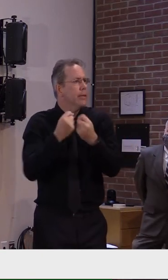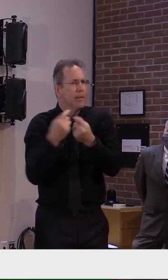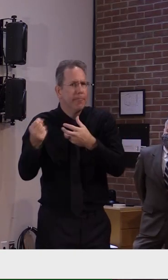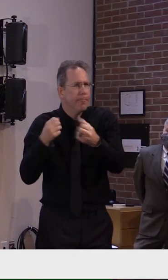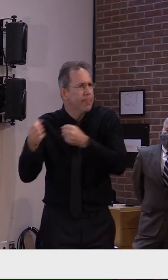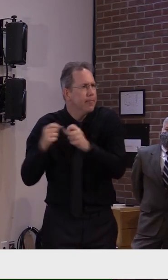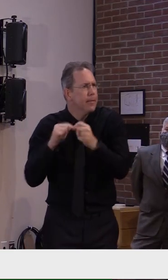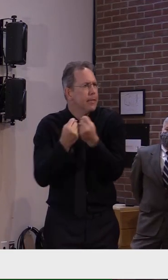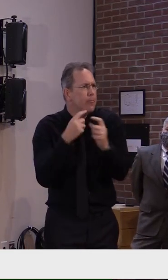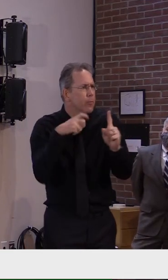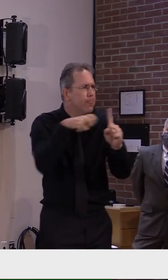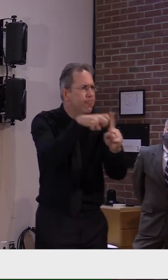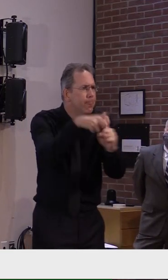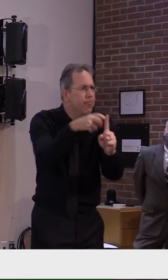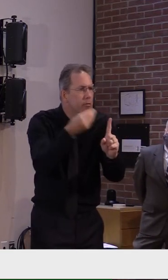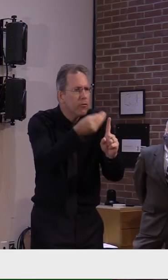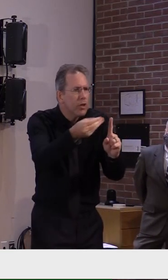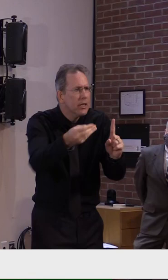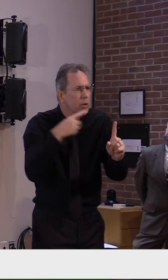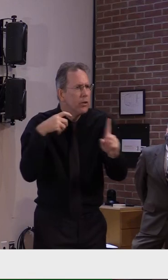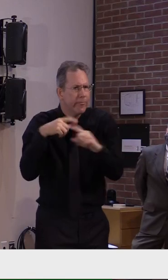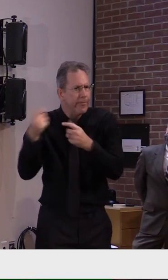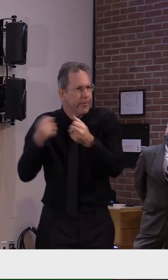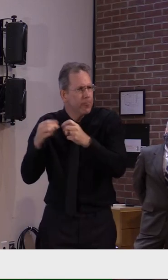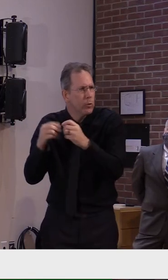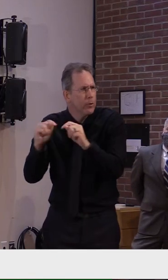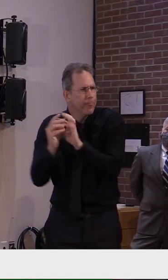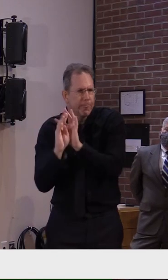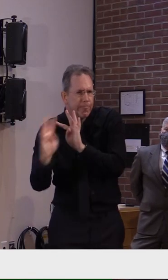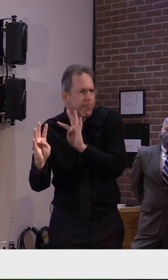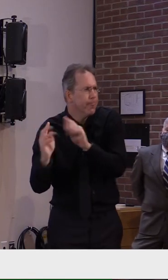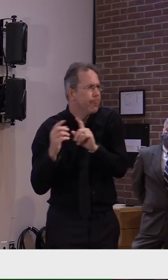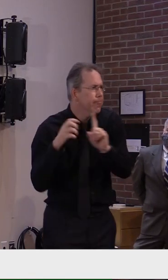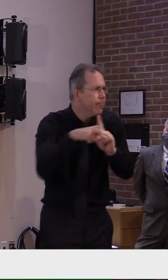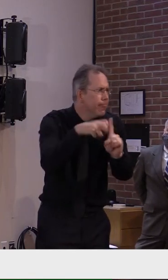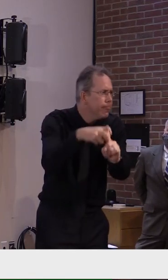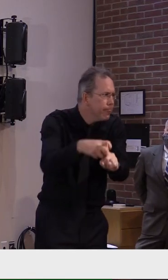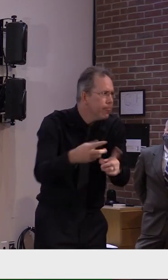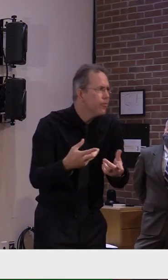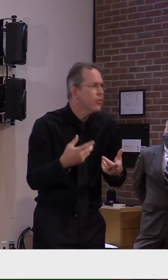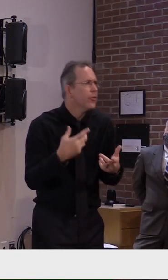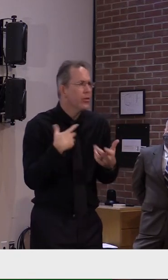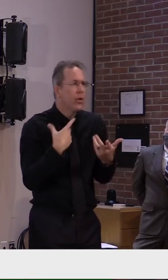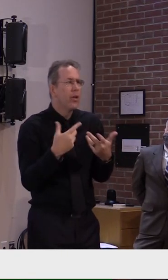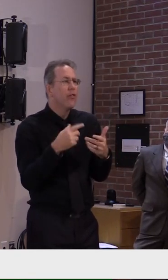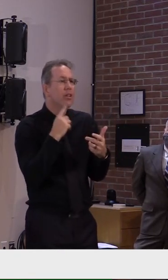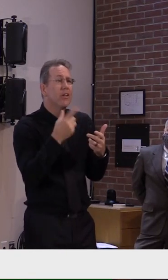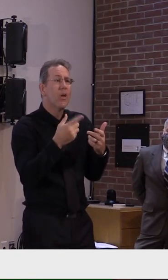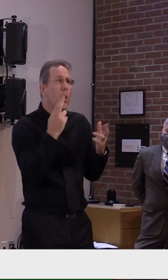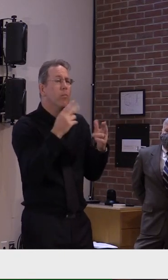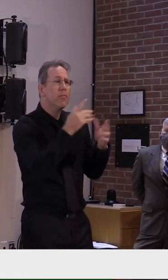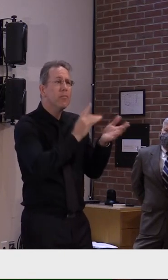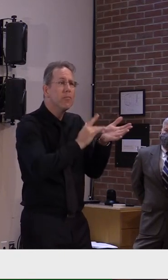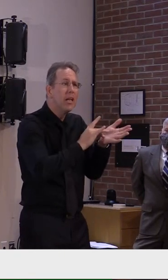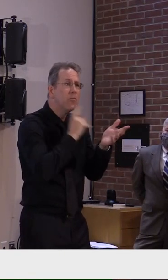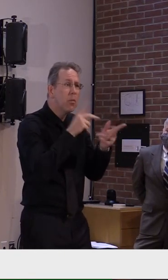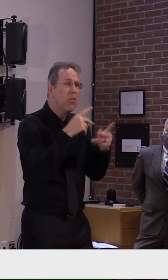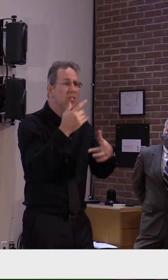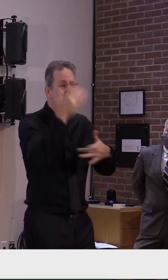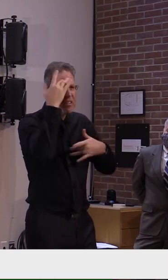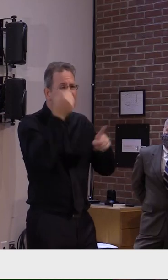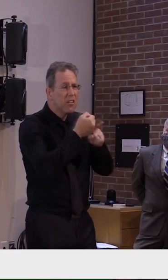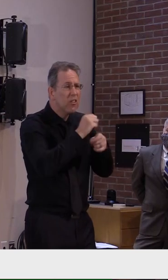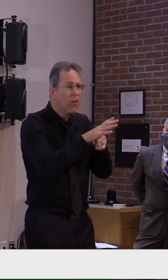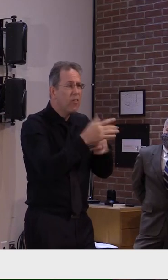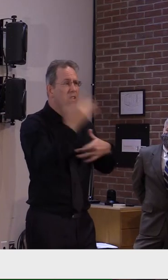able to practice containment. And we have therapeutics that are different. And I was listening in on this conversation